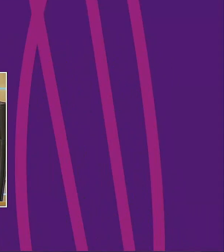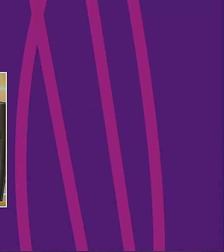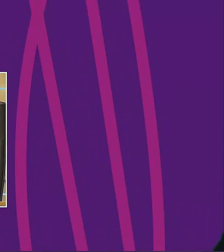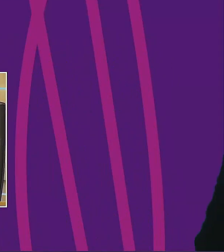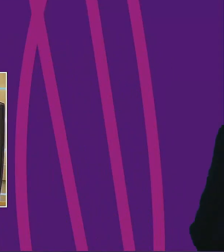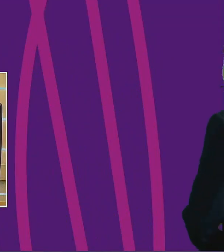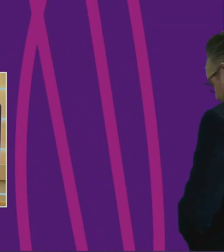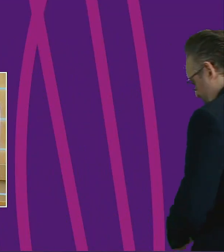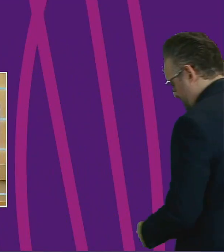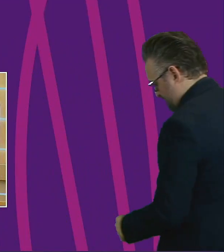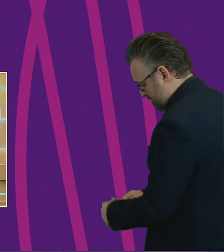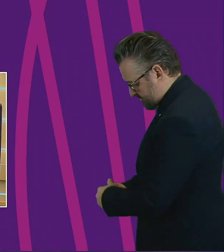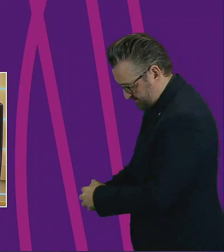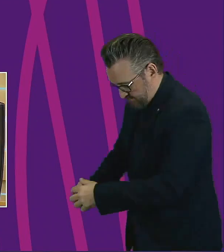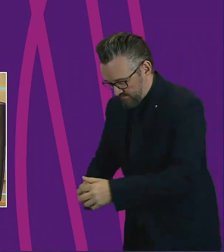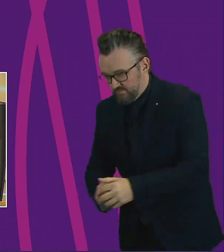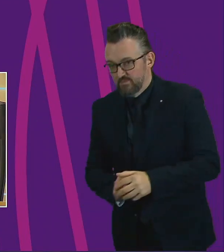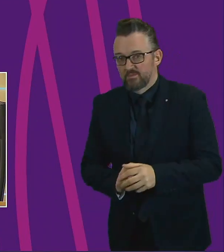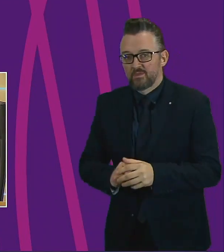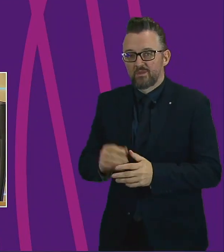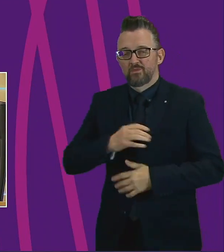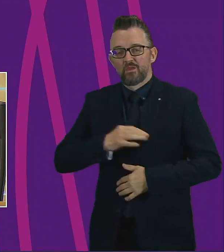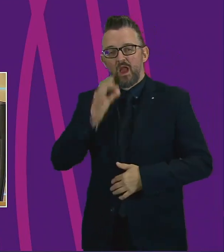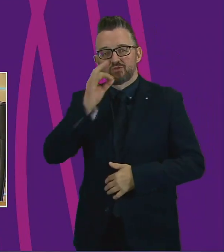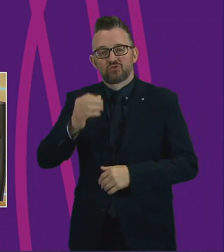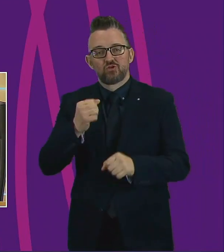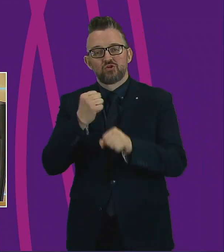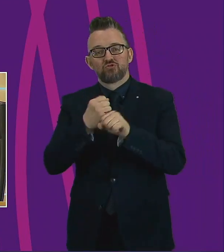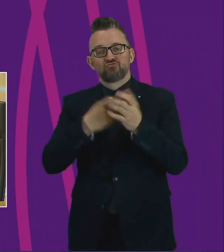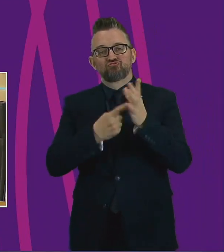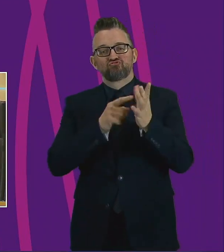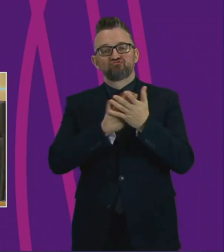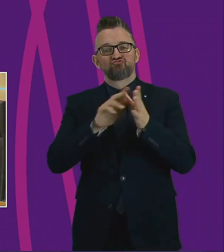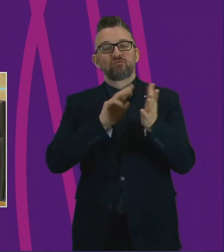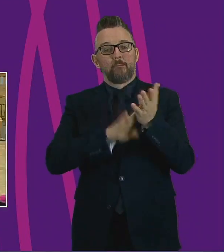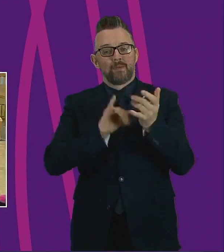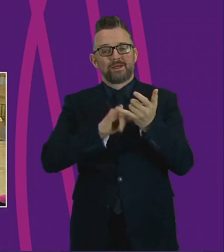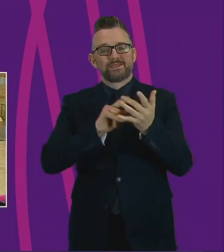There's not one. I now call on Graeme Simpson for up to seven minutes please.